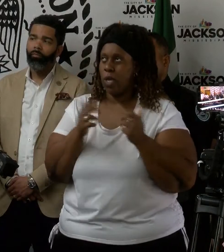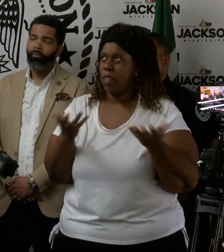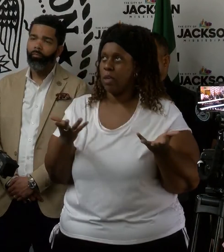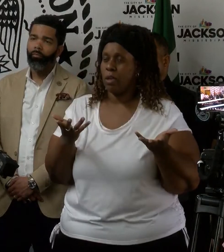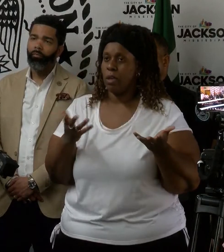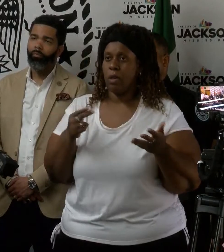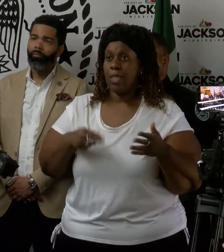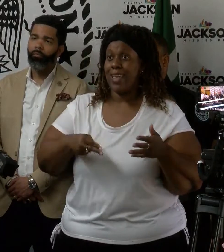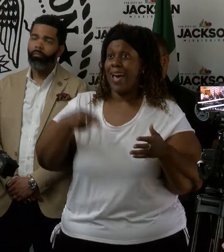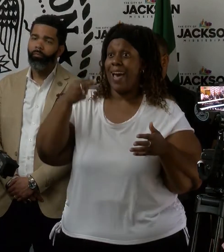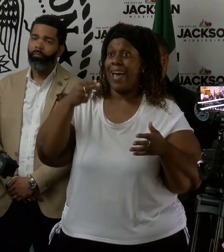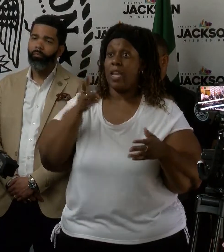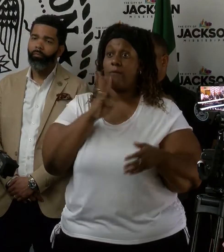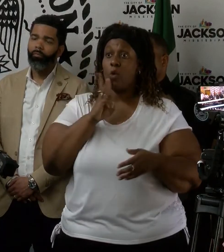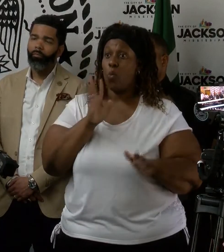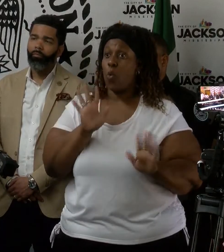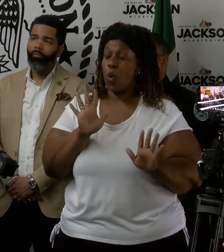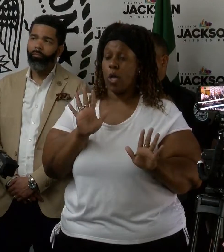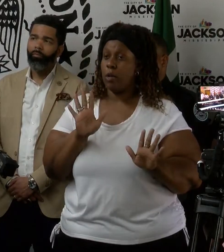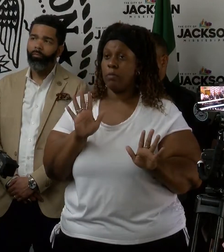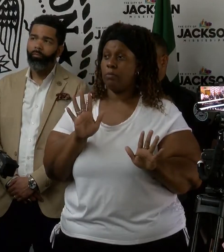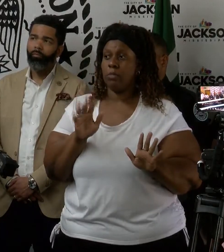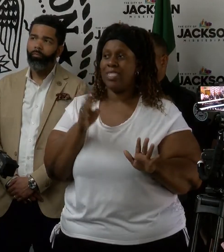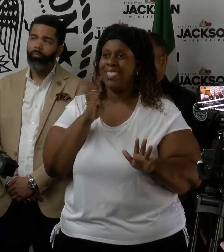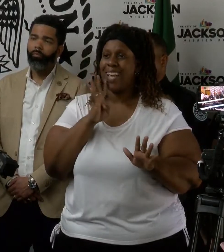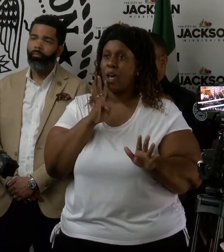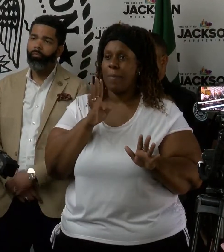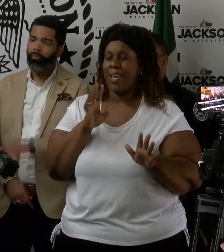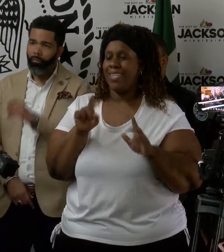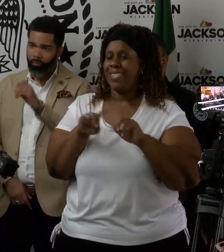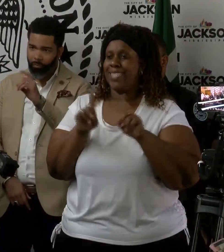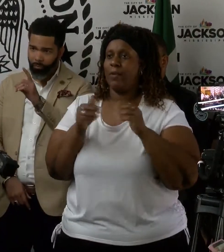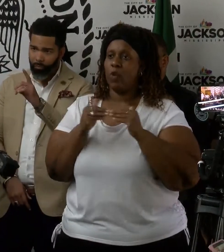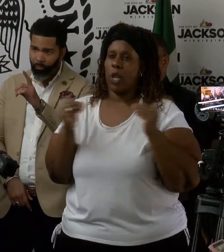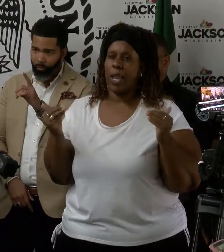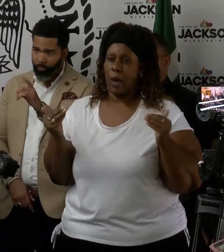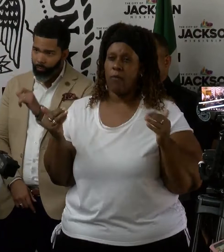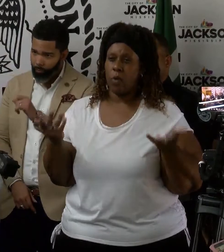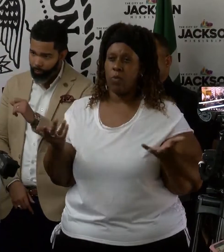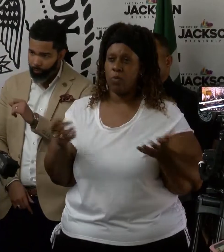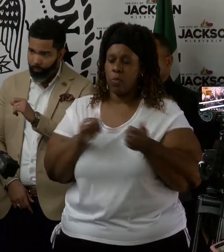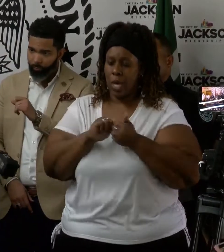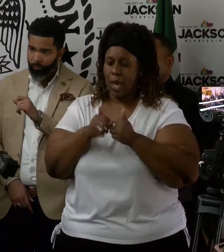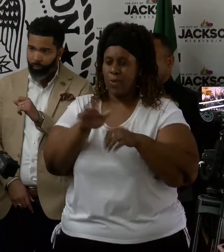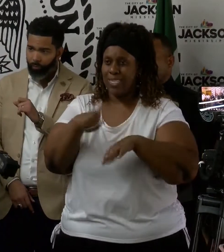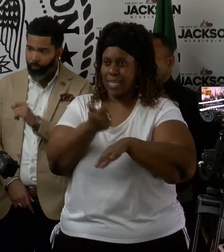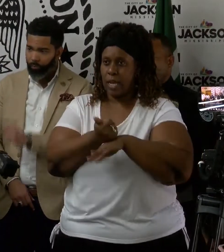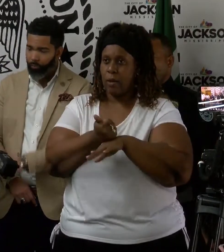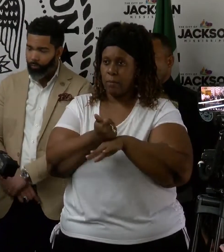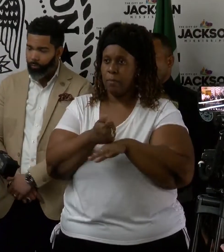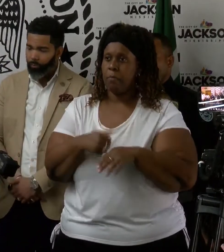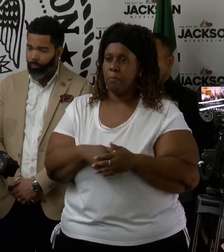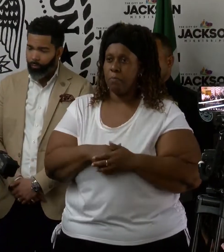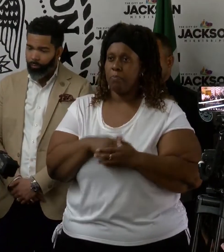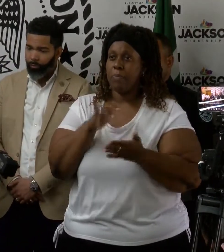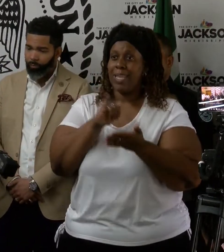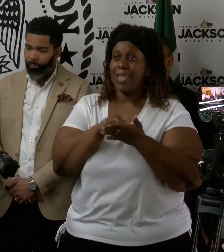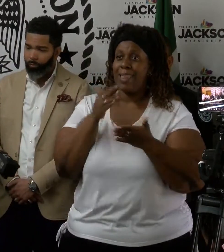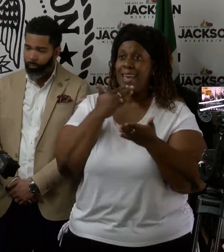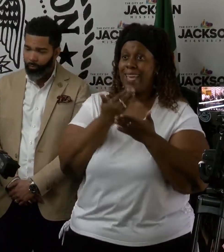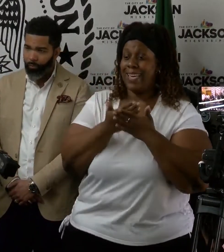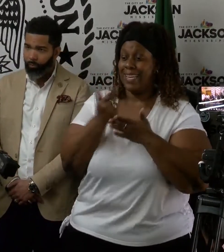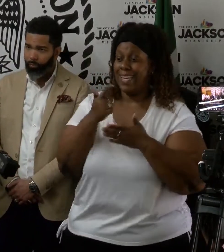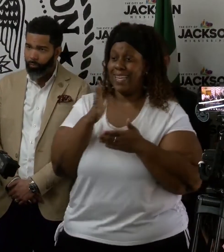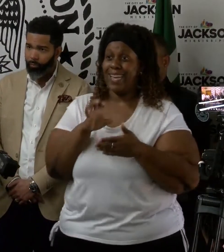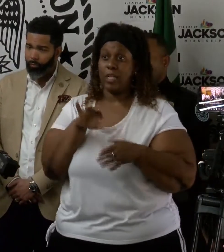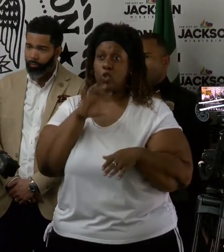the height of the water or anything. It's just it's just at a different level in a sense of the way they have it set. But that'll be a good gauge for